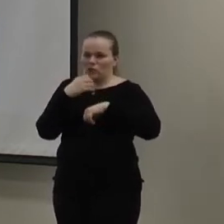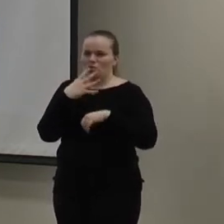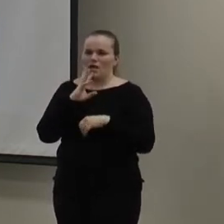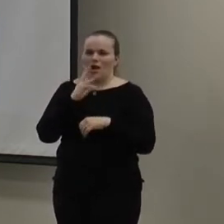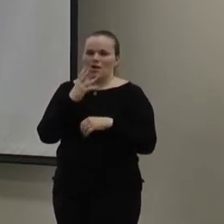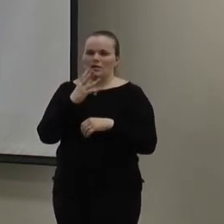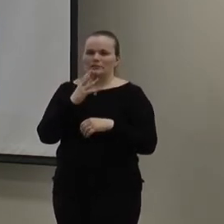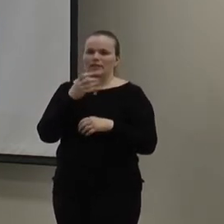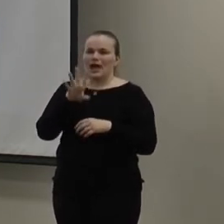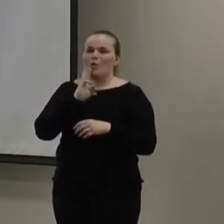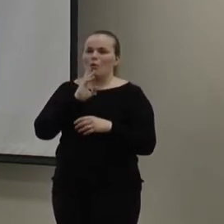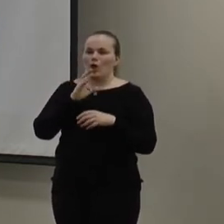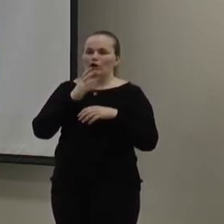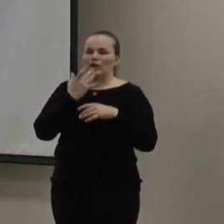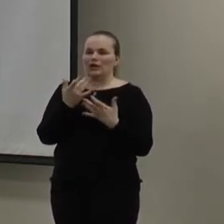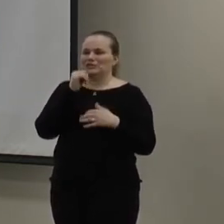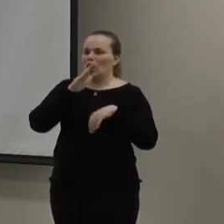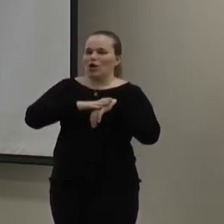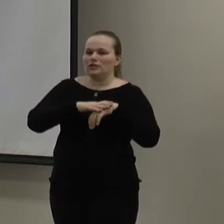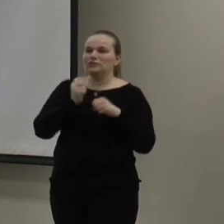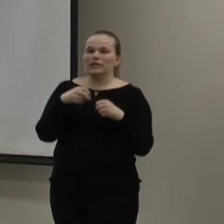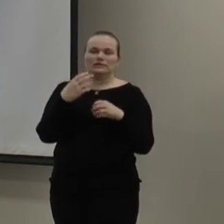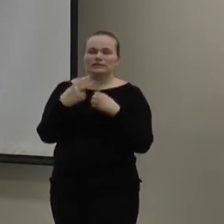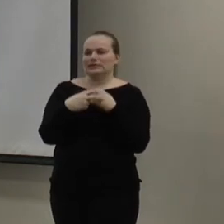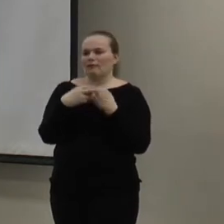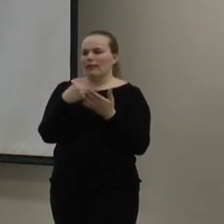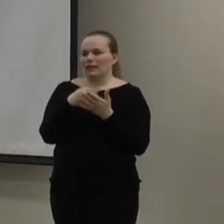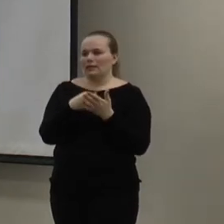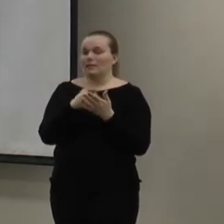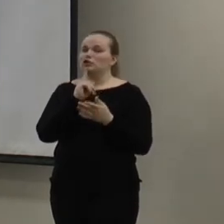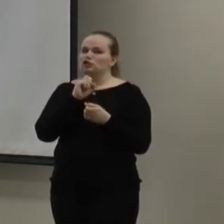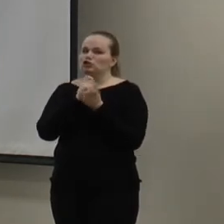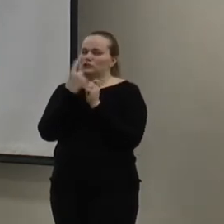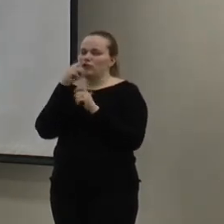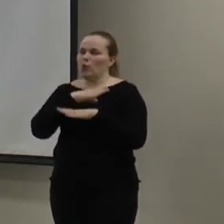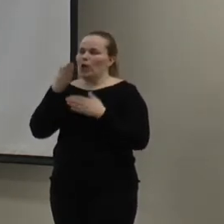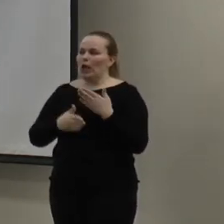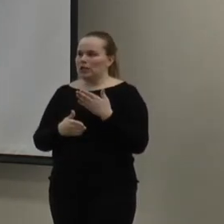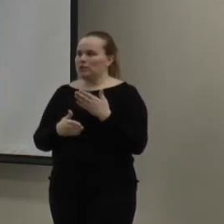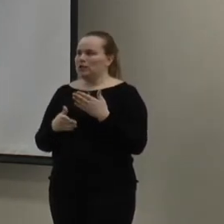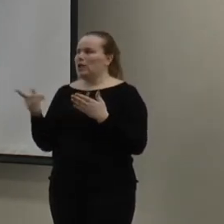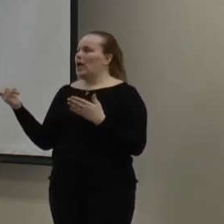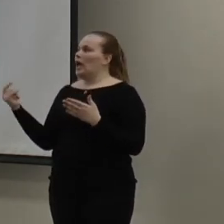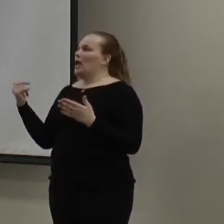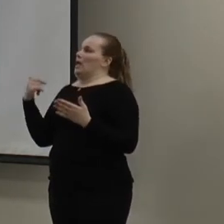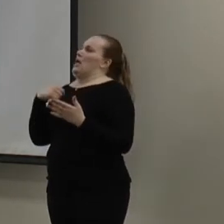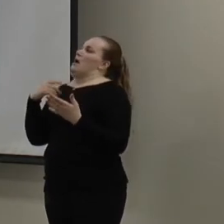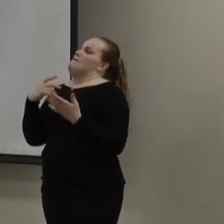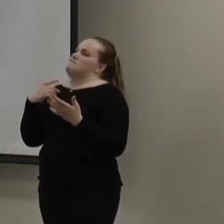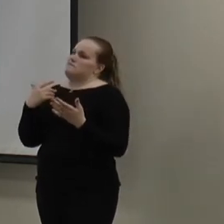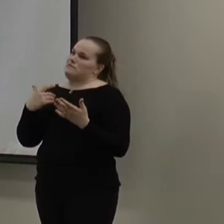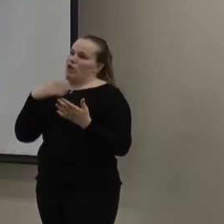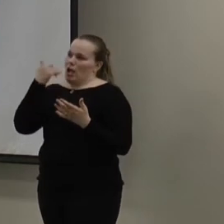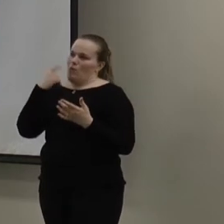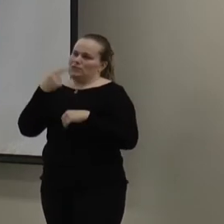hot water heater isn't on. That can save you some money. Just make sure you adjust it for the weekends. I have to get them to a full shower on